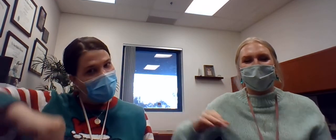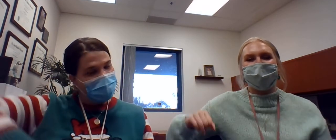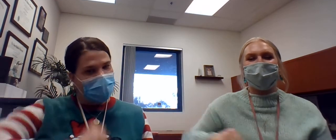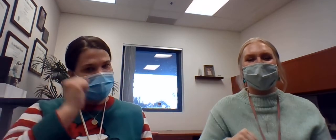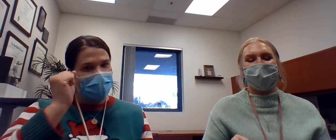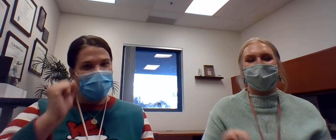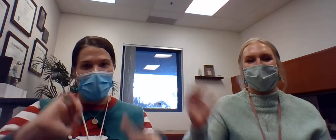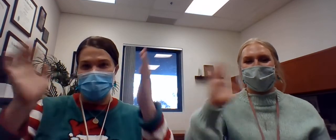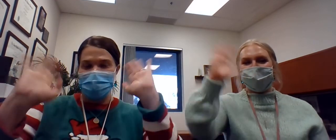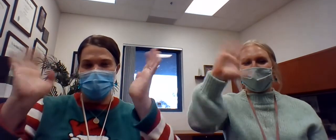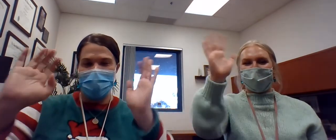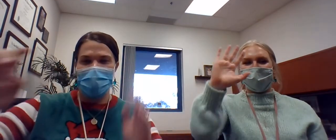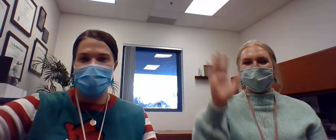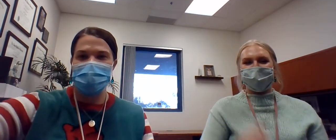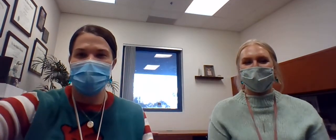And have a yes kind of day. Bye, Cubs.